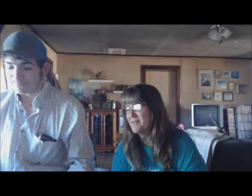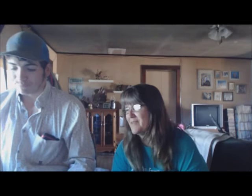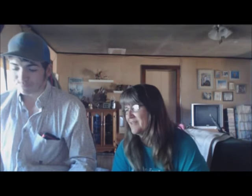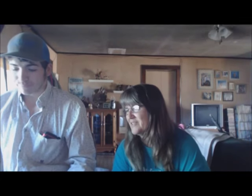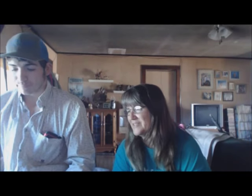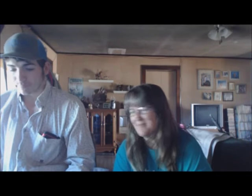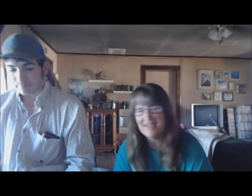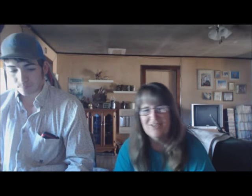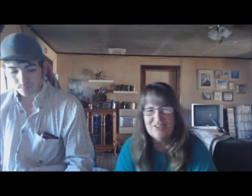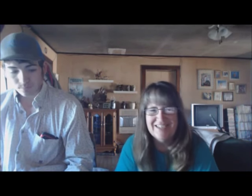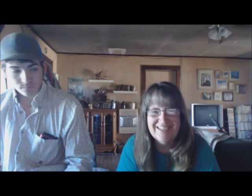paper that we have for something else?